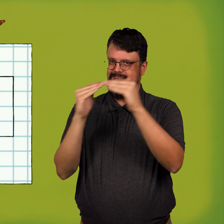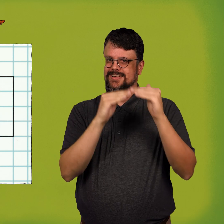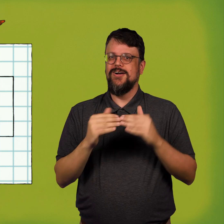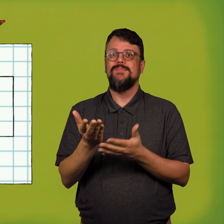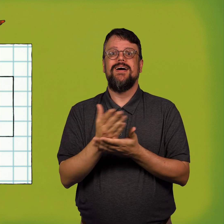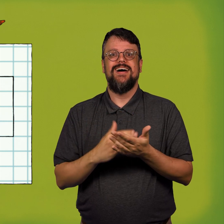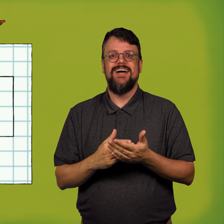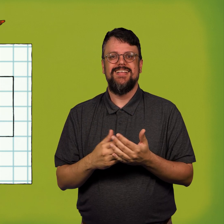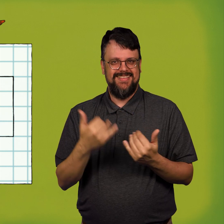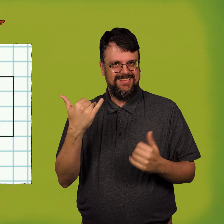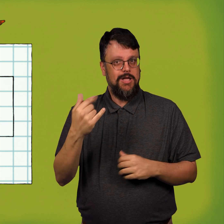Fourths.